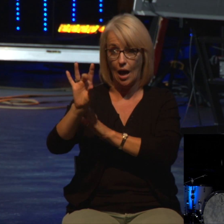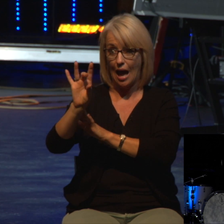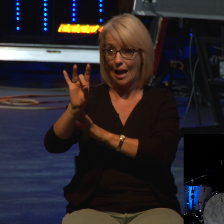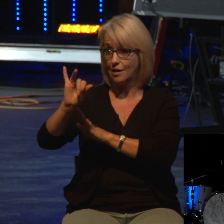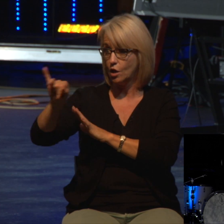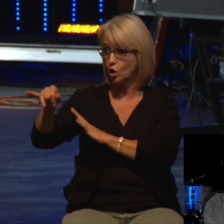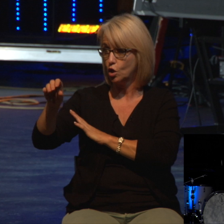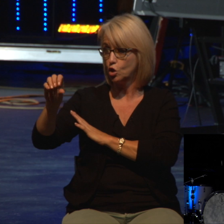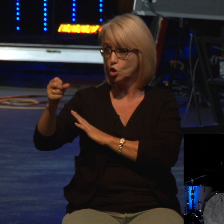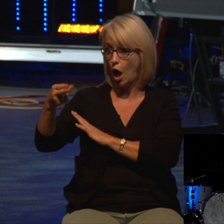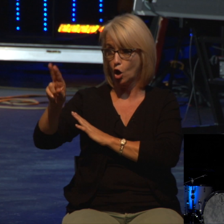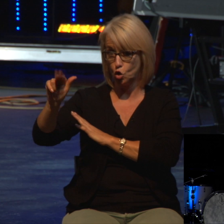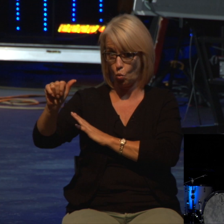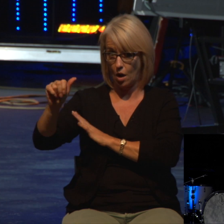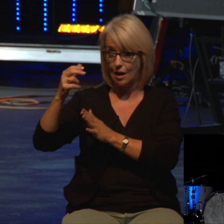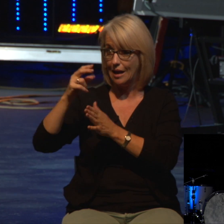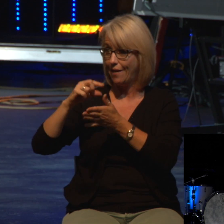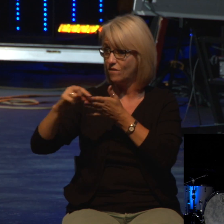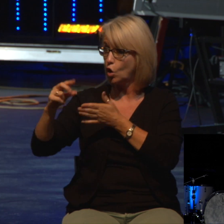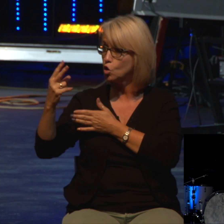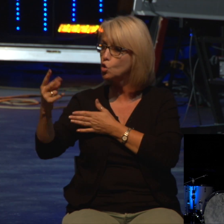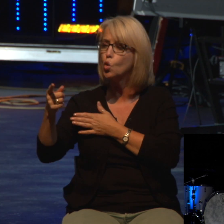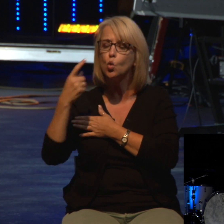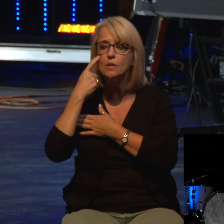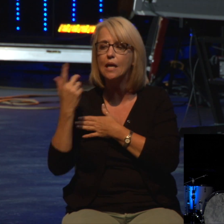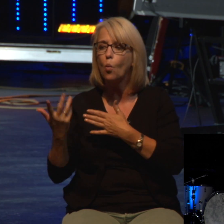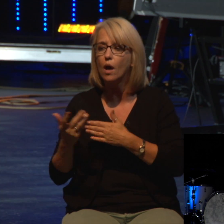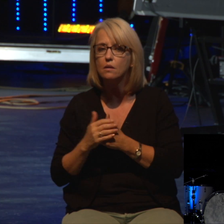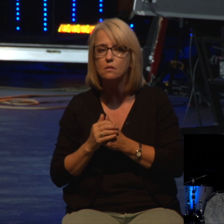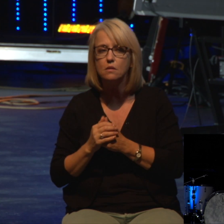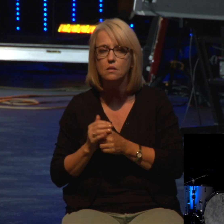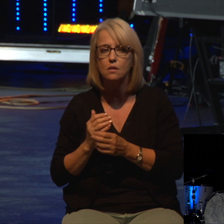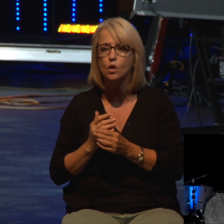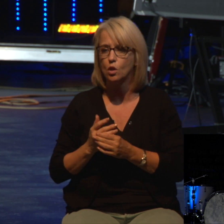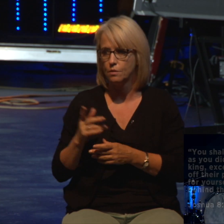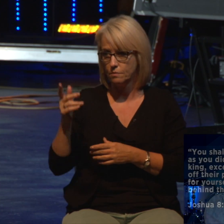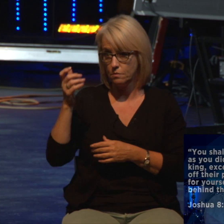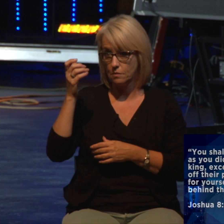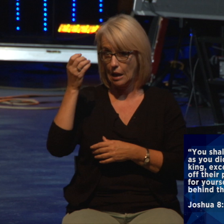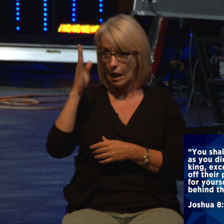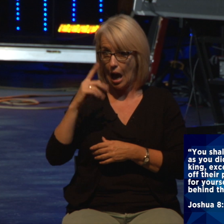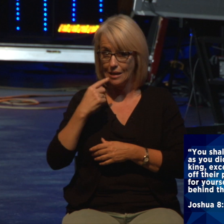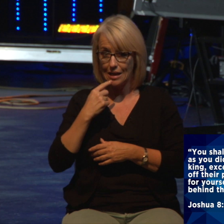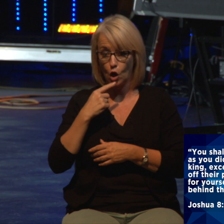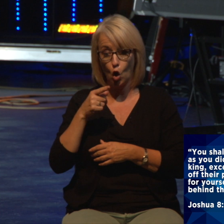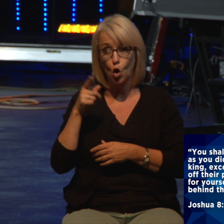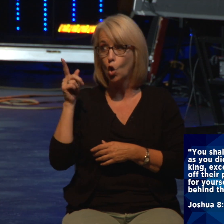and the second verse, what do we read? You shall do to Ai and its king